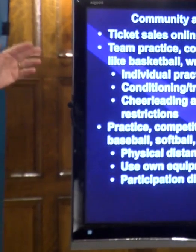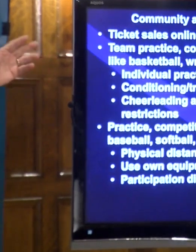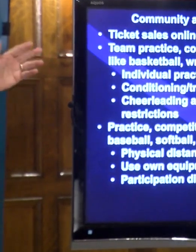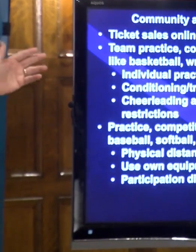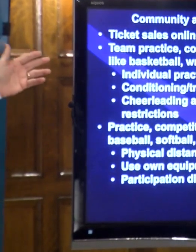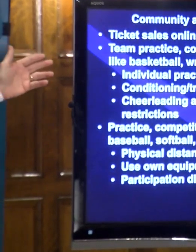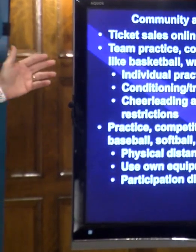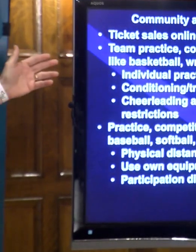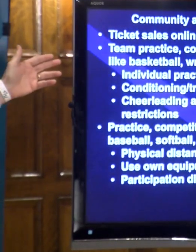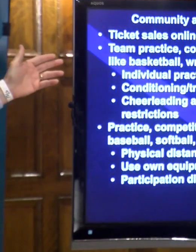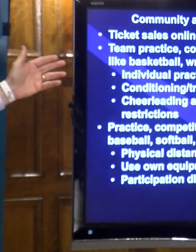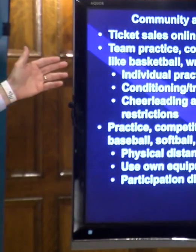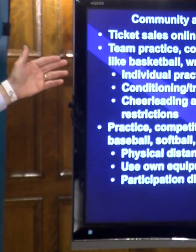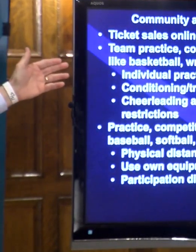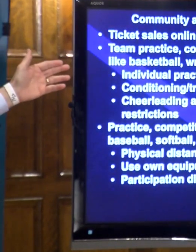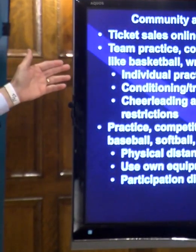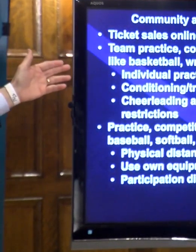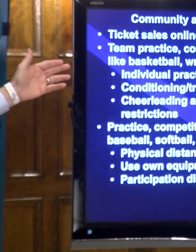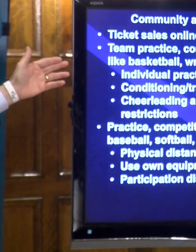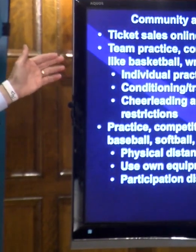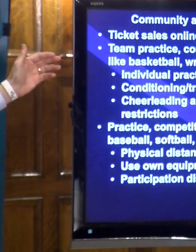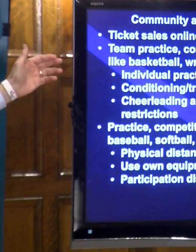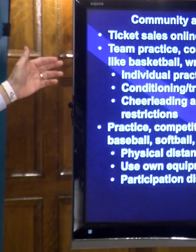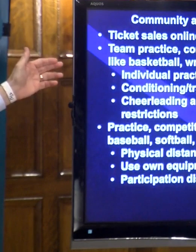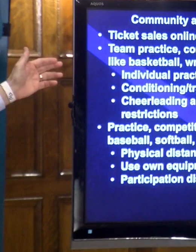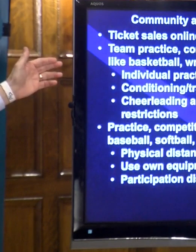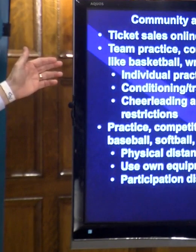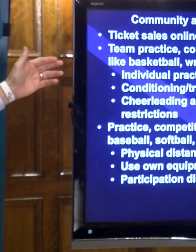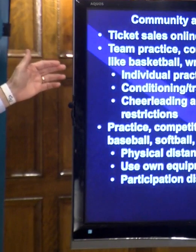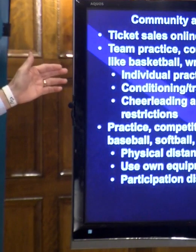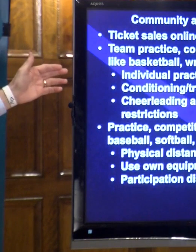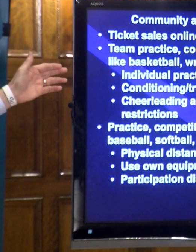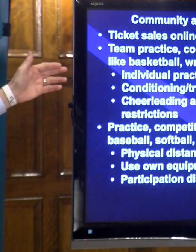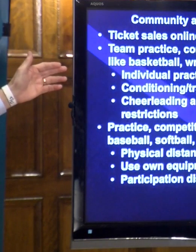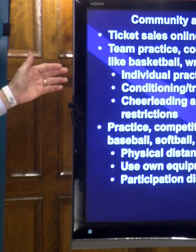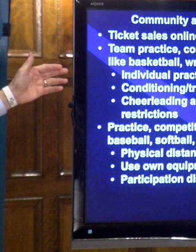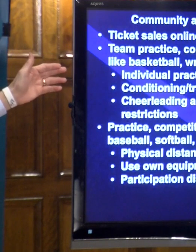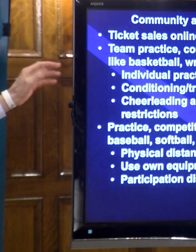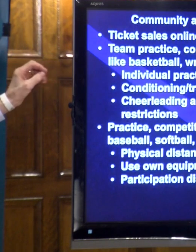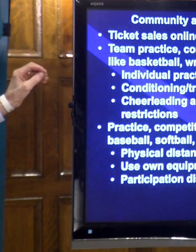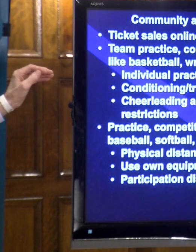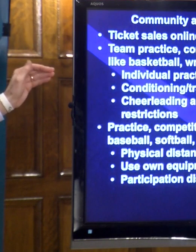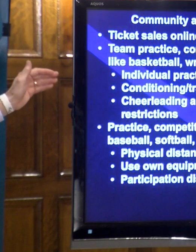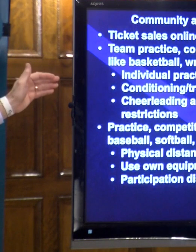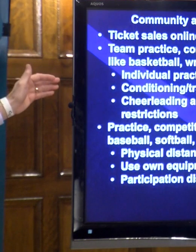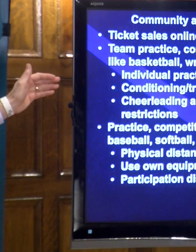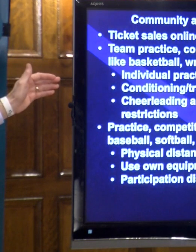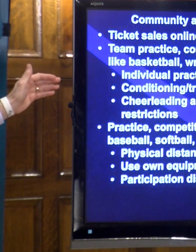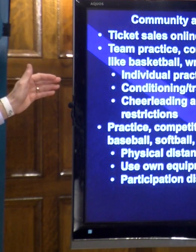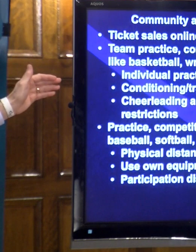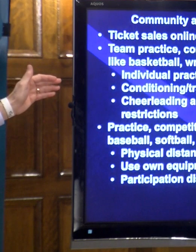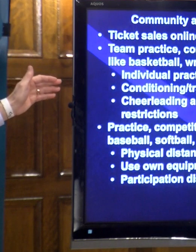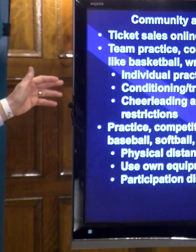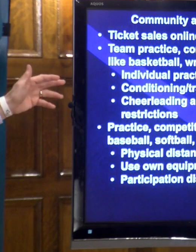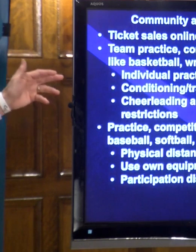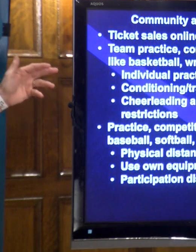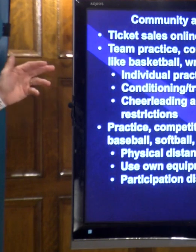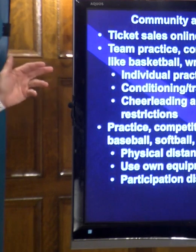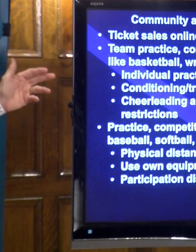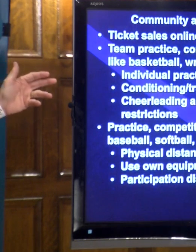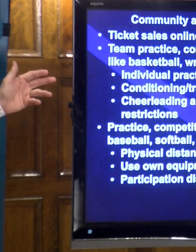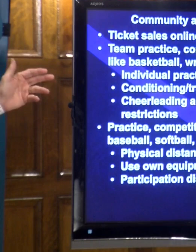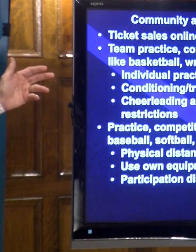purchase, they should be online if possible. Team practice, competition prohibited for close contact supports,